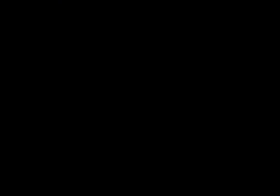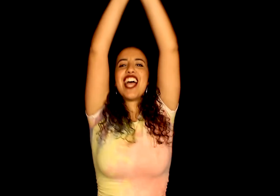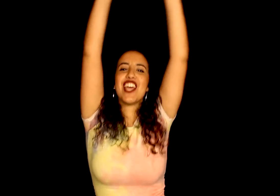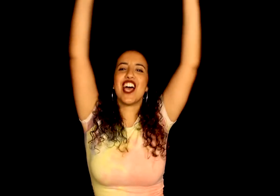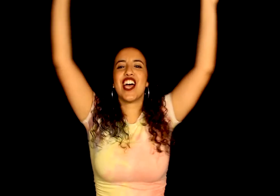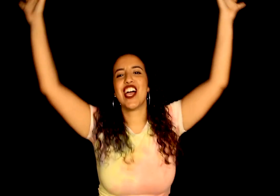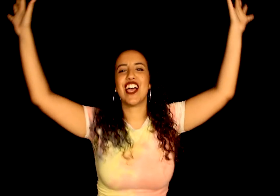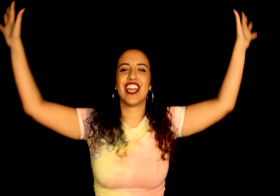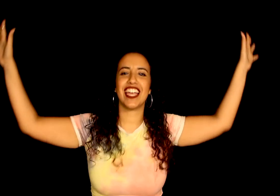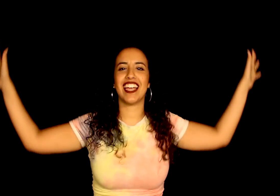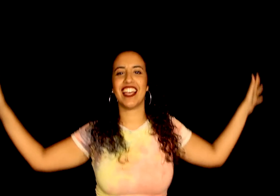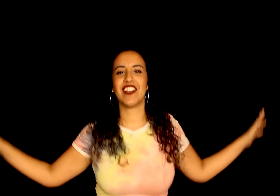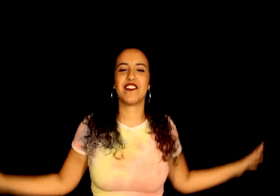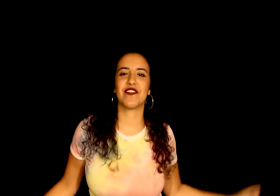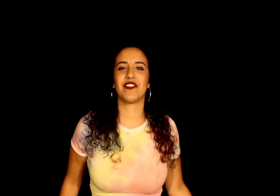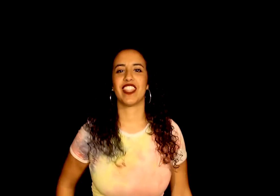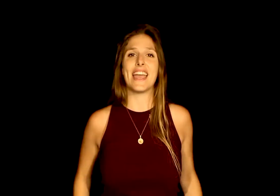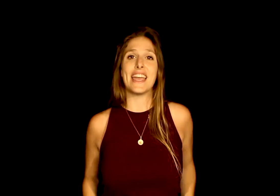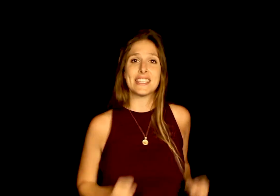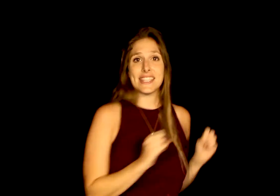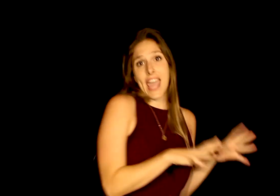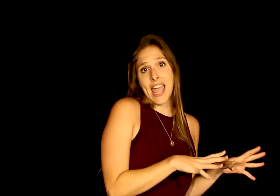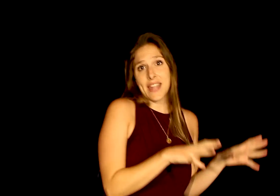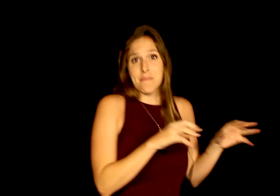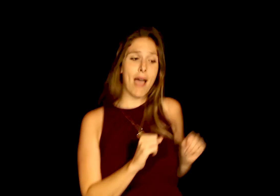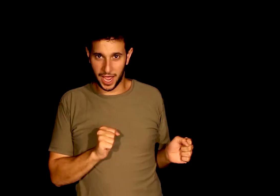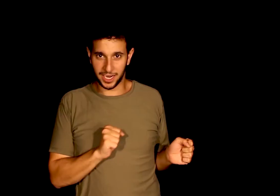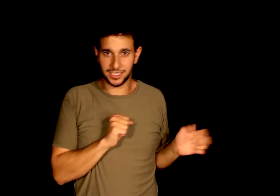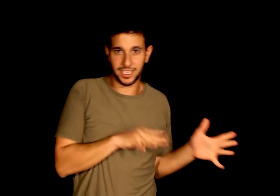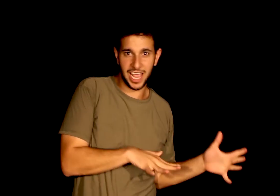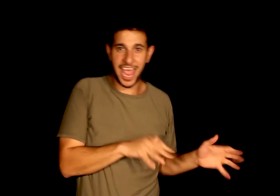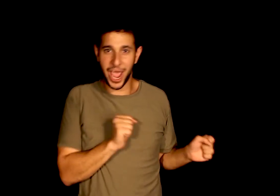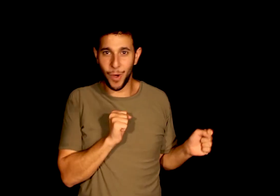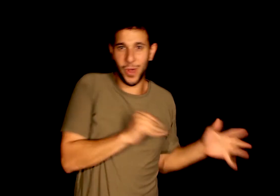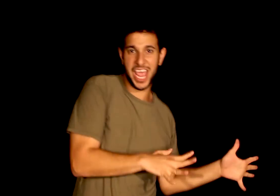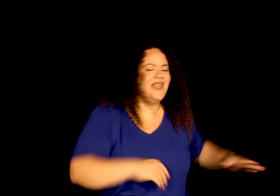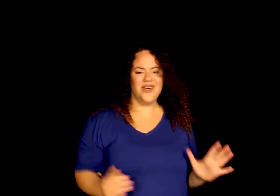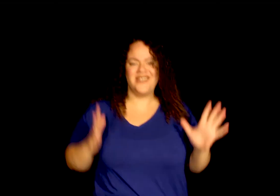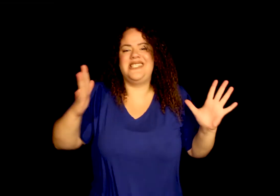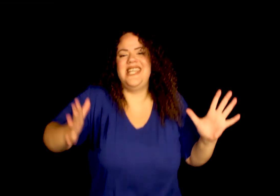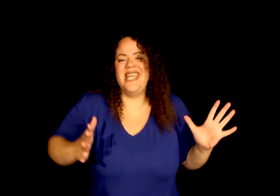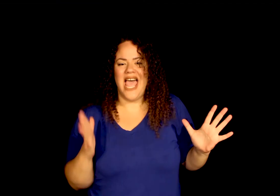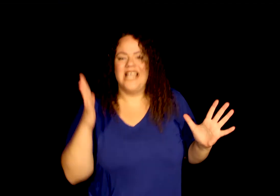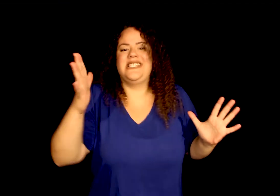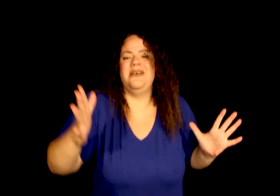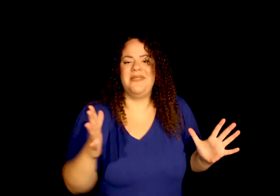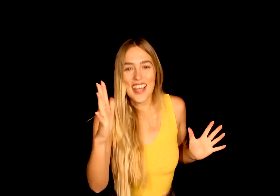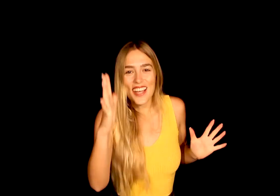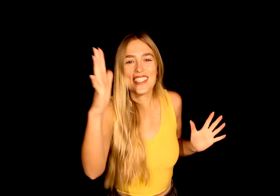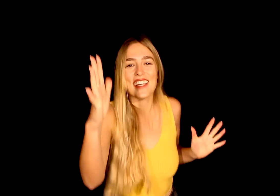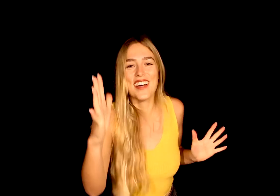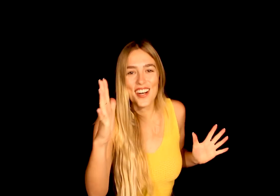other They are one